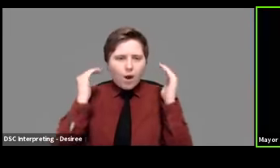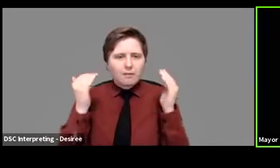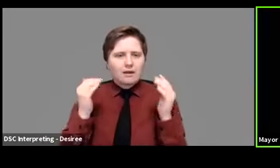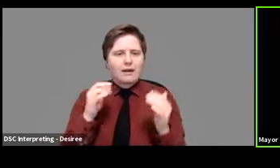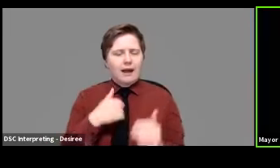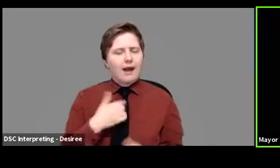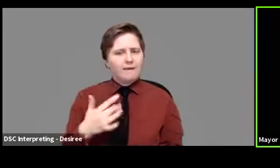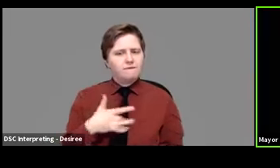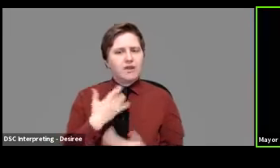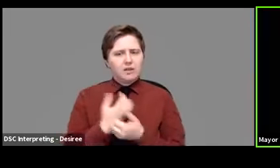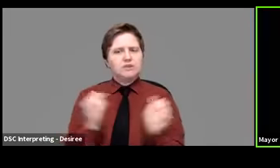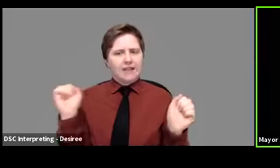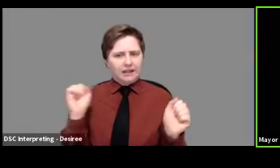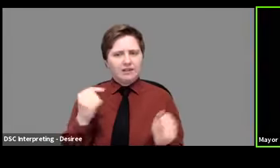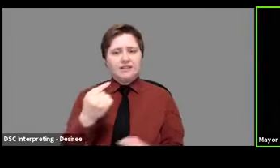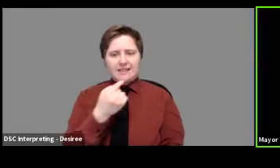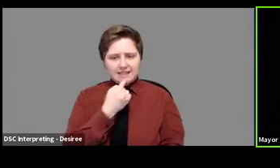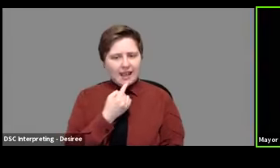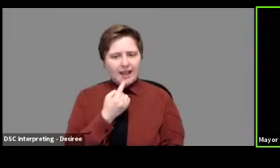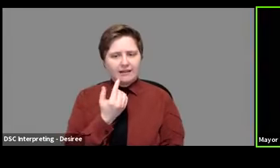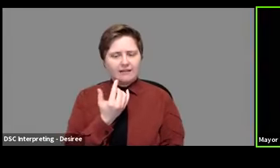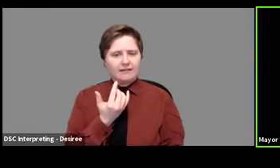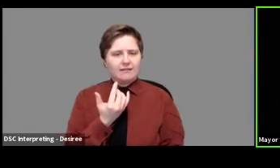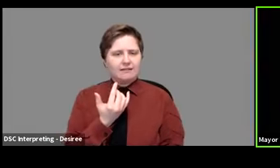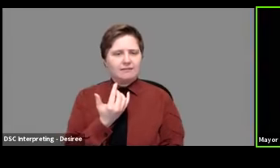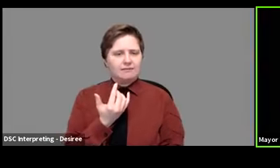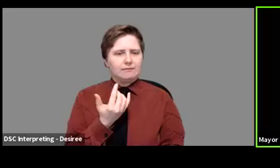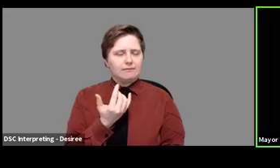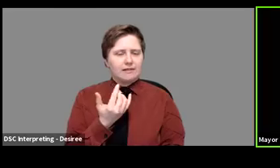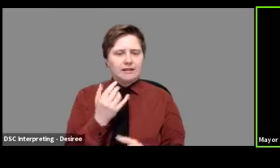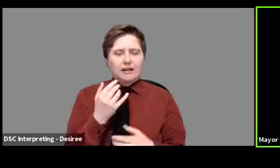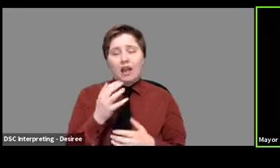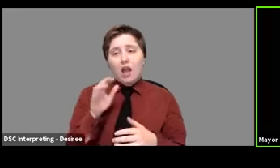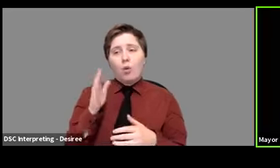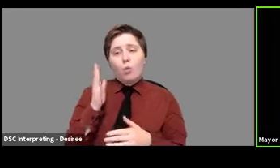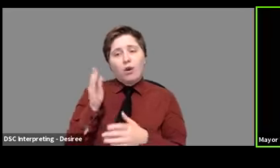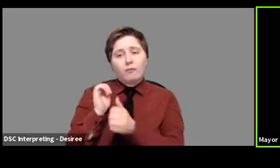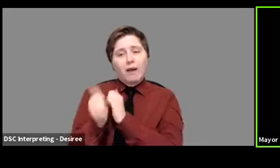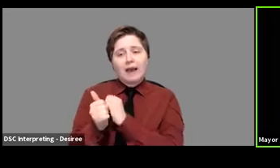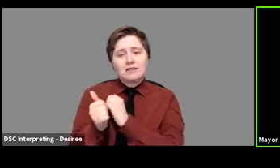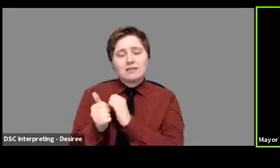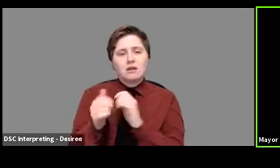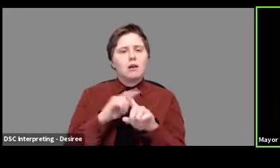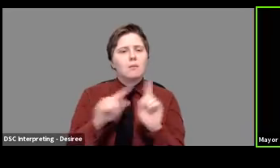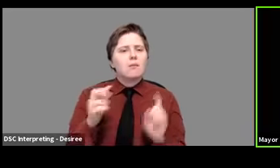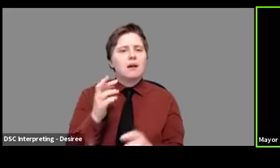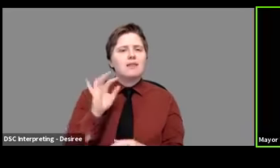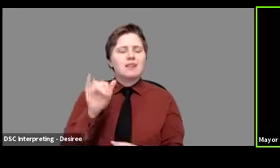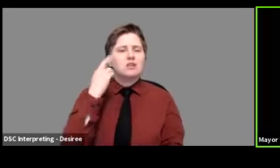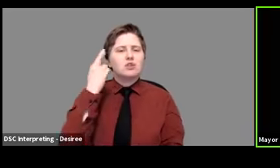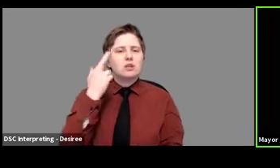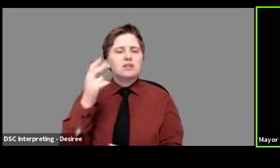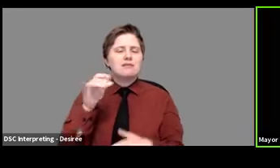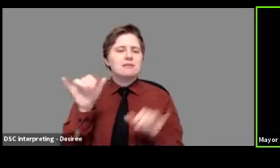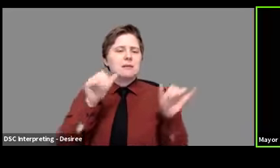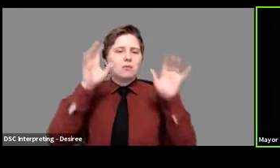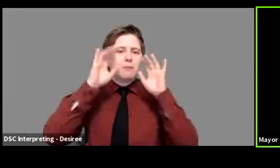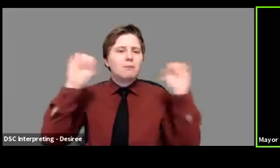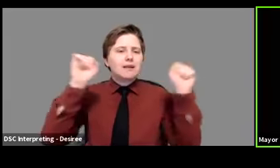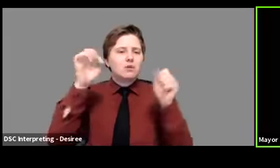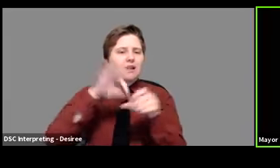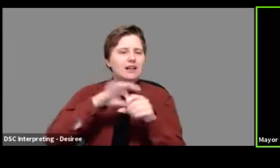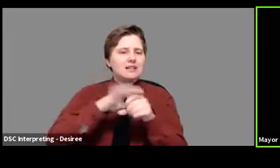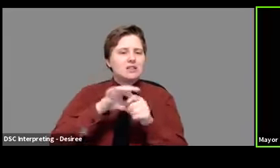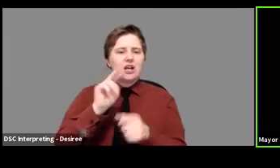very safe in saying that, um, issue one would have passed on March 17th. It's the reason that on a presidential election, the